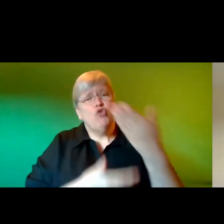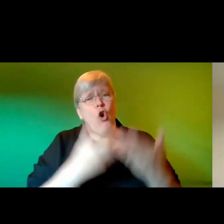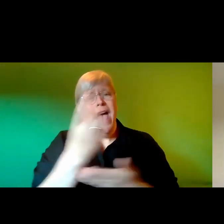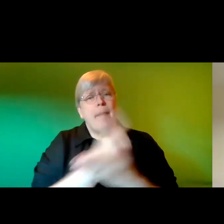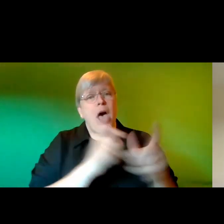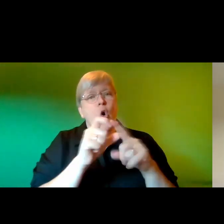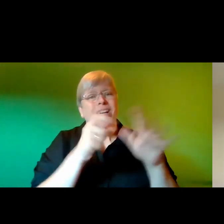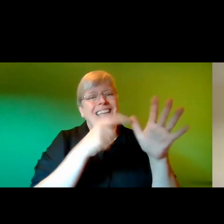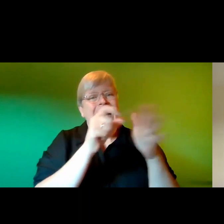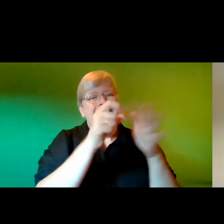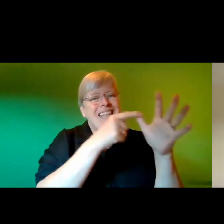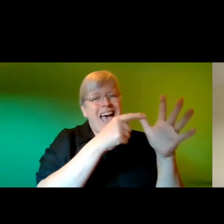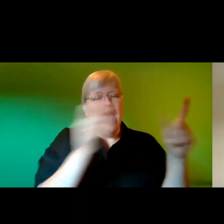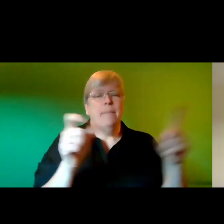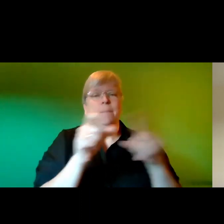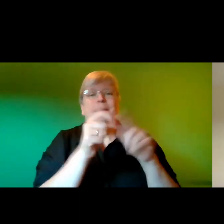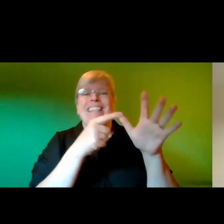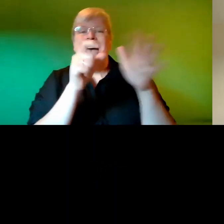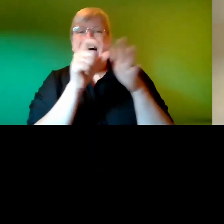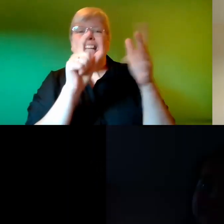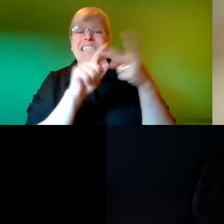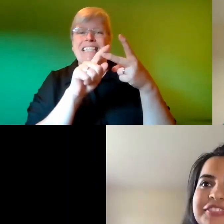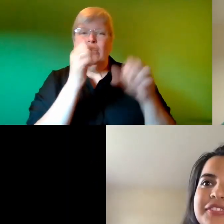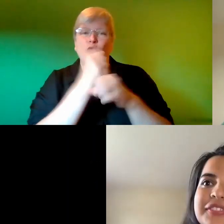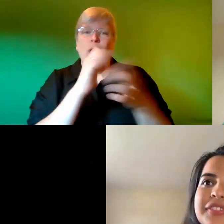it's nice to be shared so go ahead chakshu